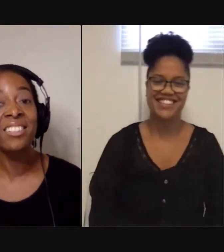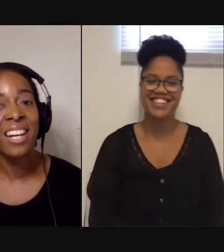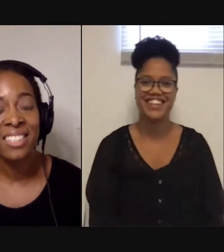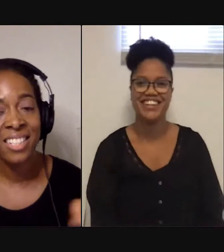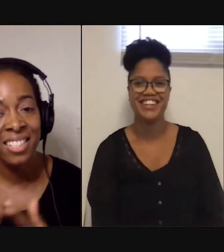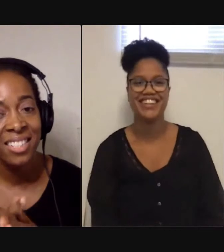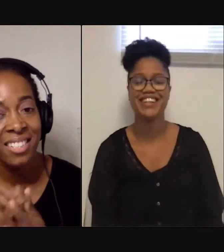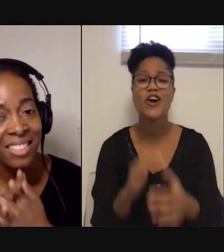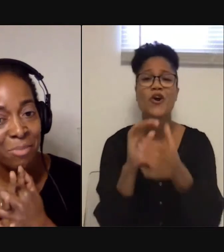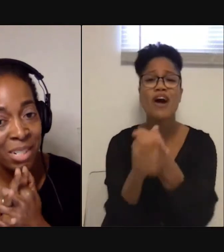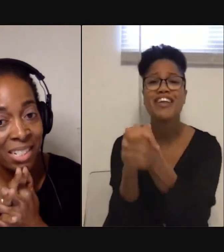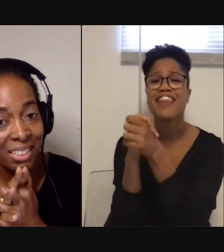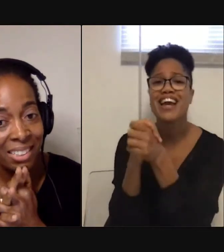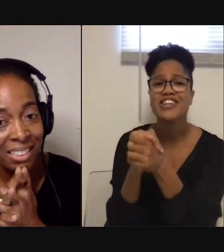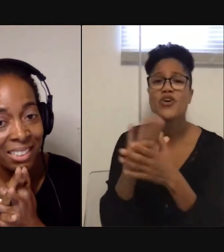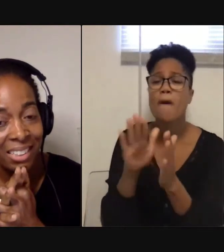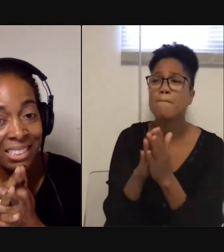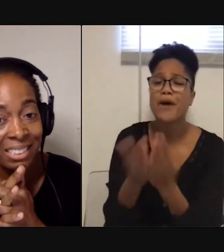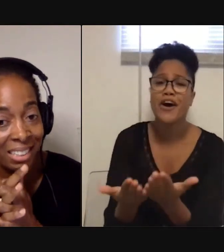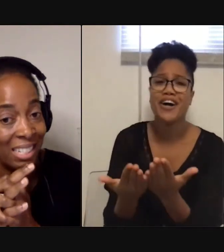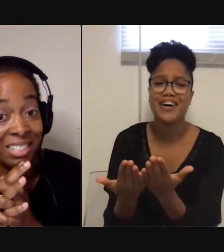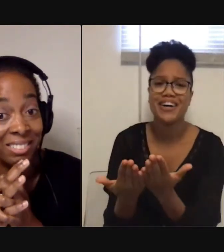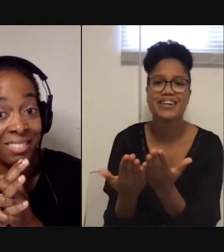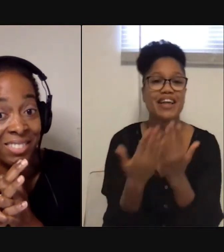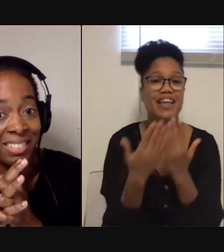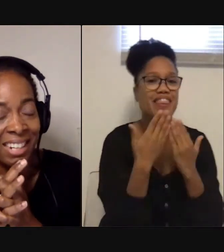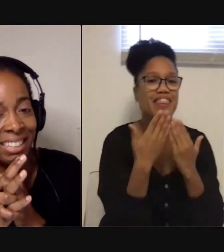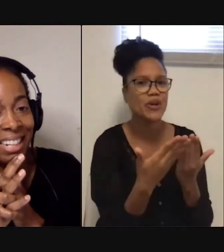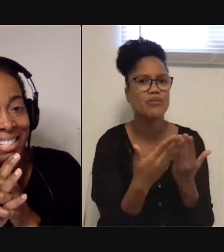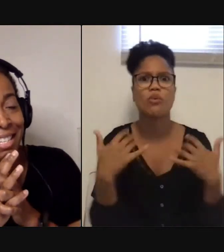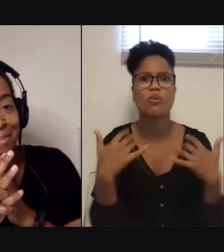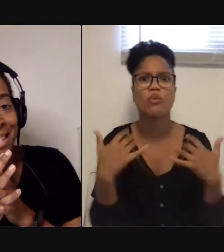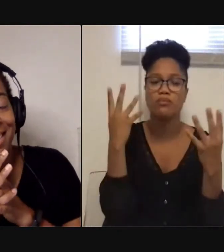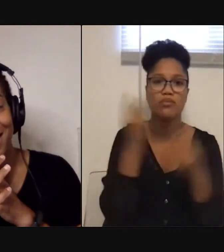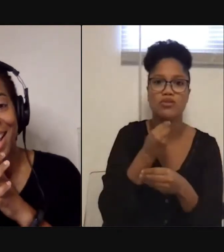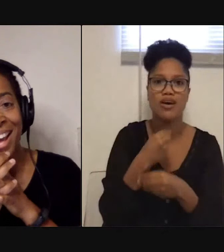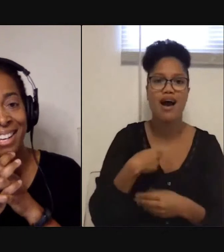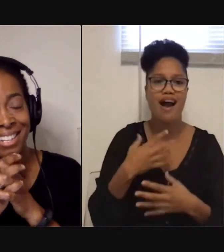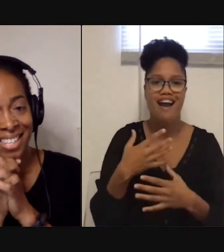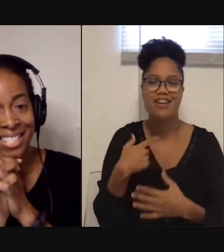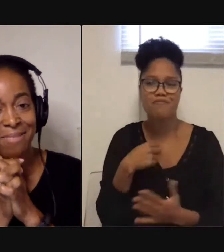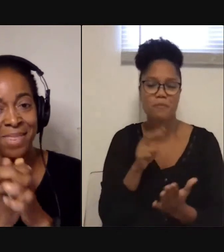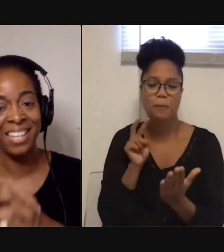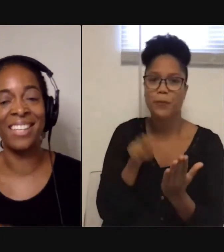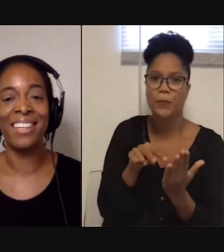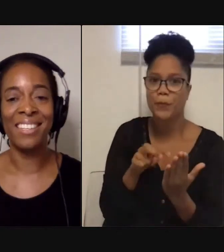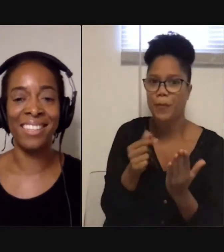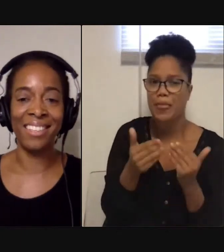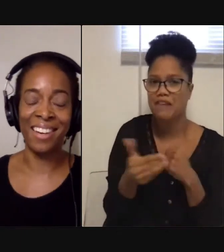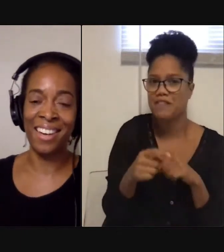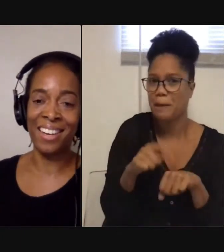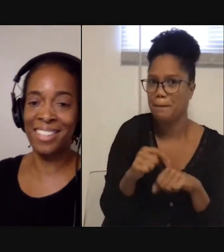Woo! Congratulations on your book. Thank you. It's incredible. I got a sneak peek at it. They sent me